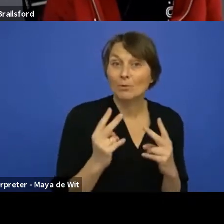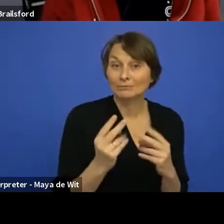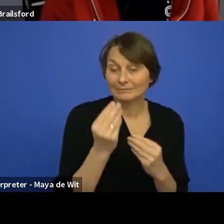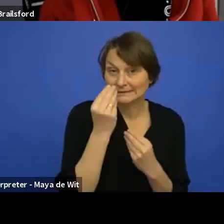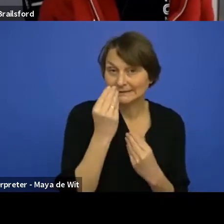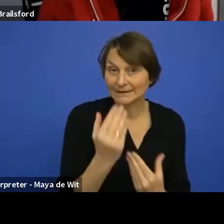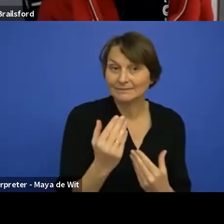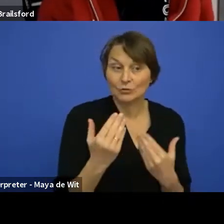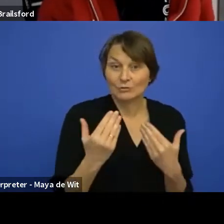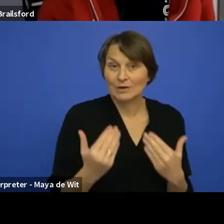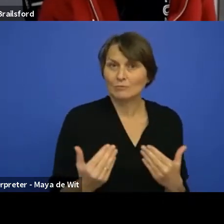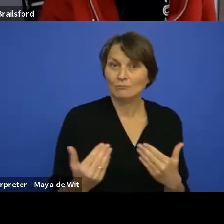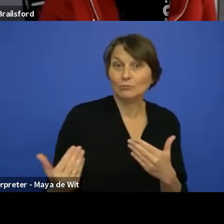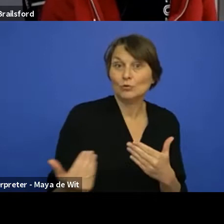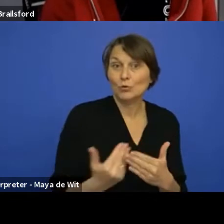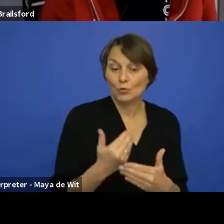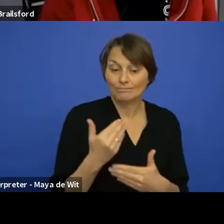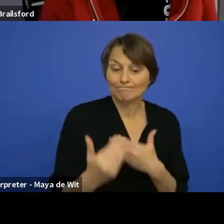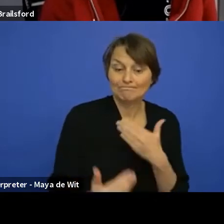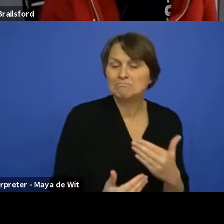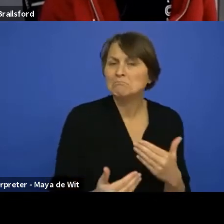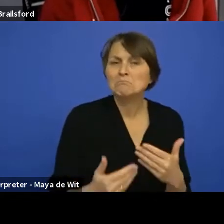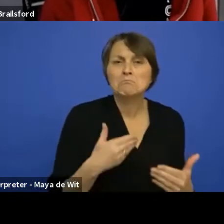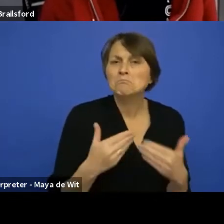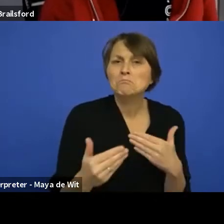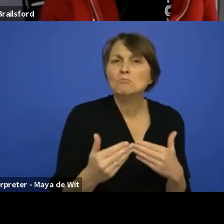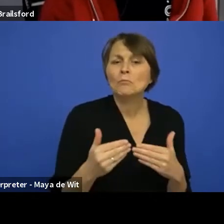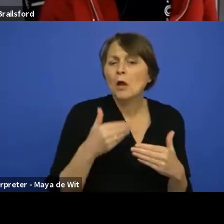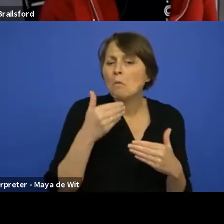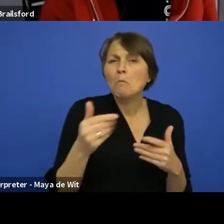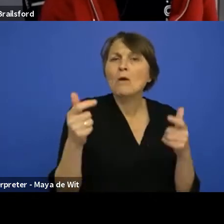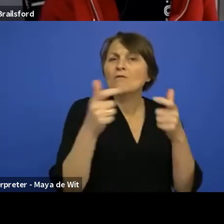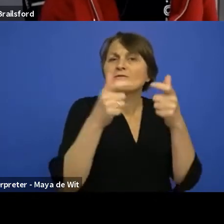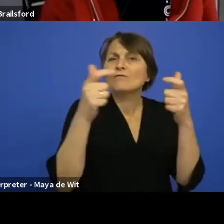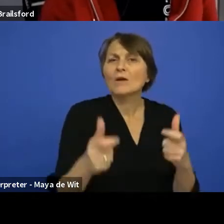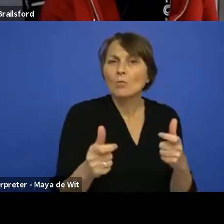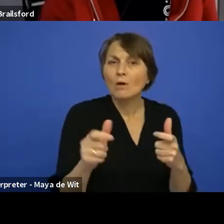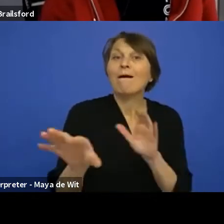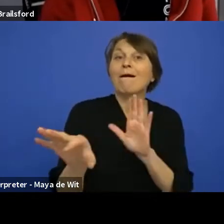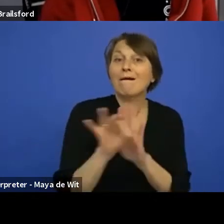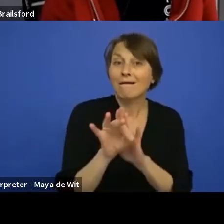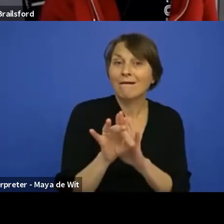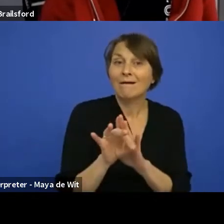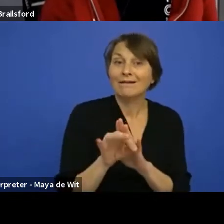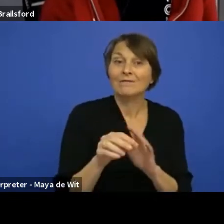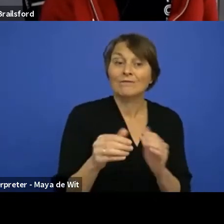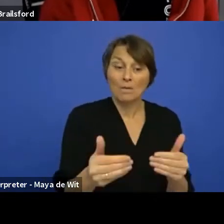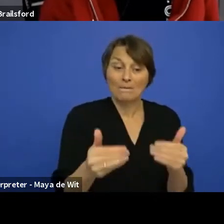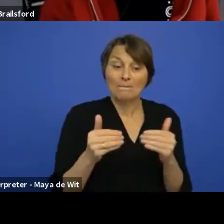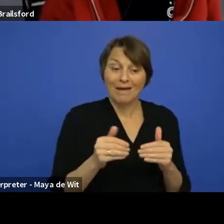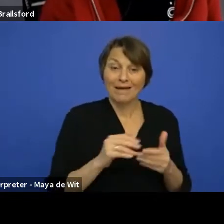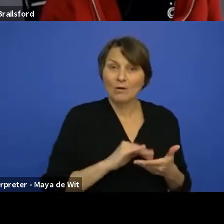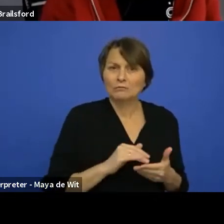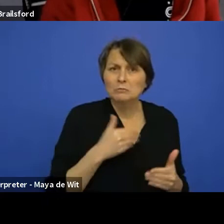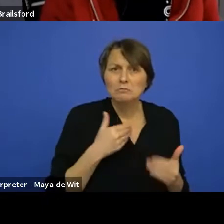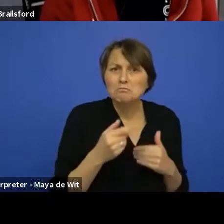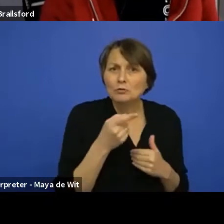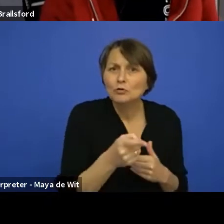it, whatever framework back office uses doesn't really matter, uh, for you as a package developer and not at all, if you're an editor,